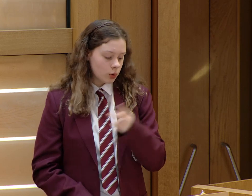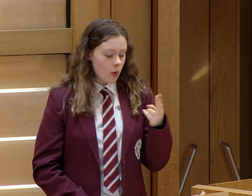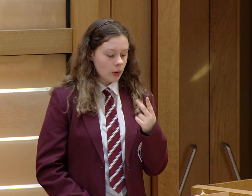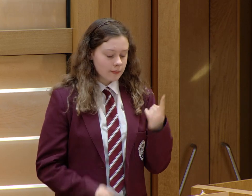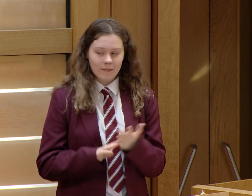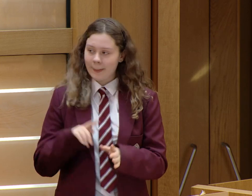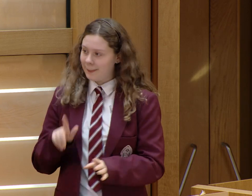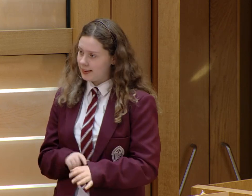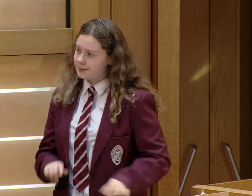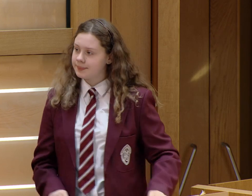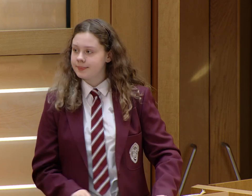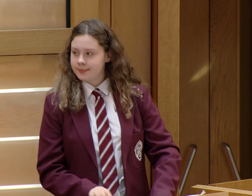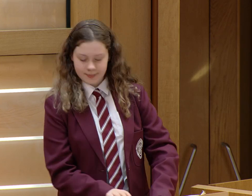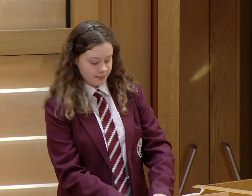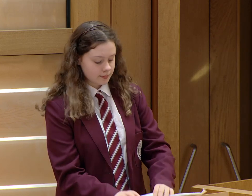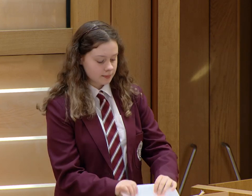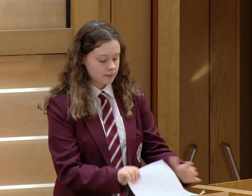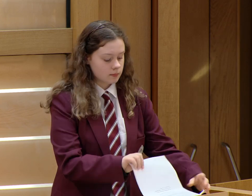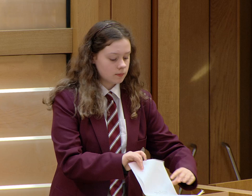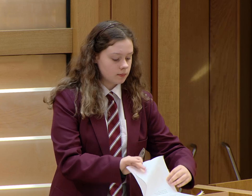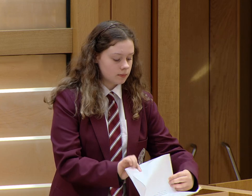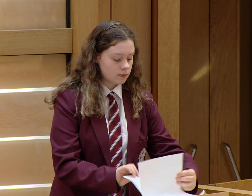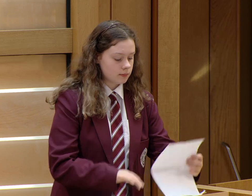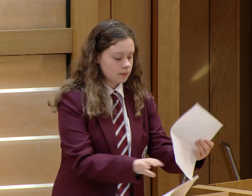And it will be running from the 15th to the 21st of May.